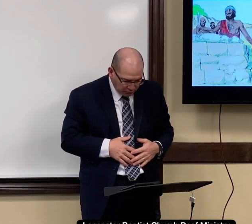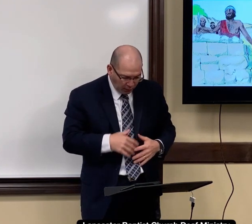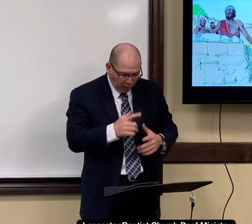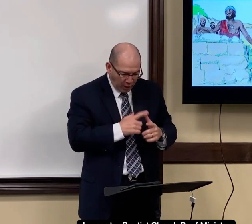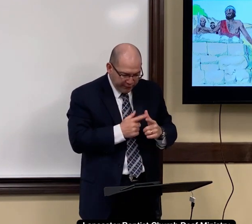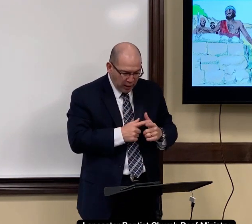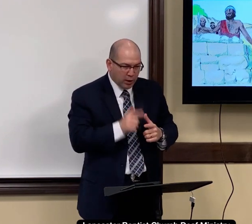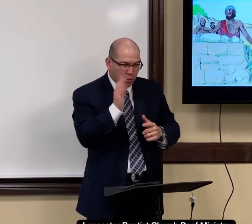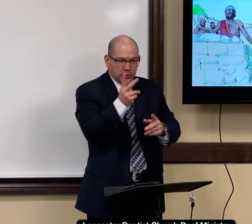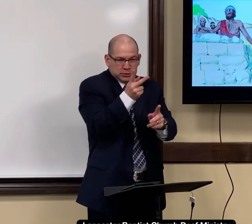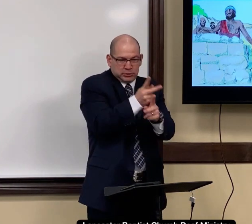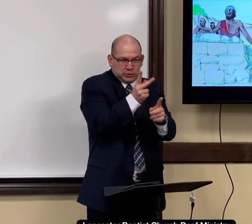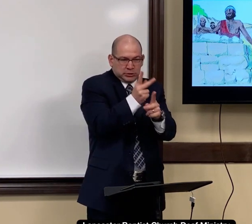and then